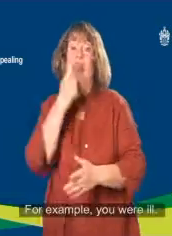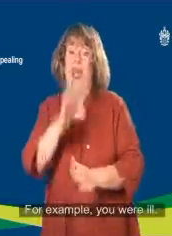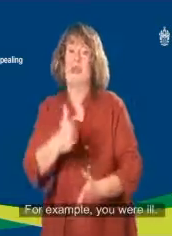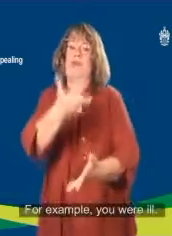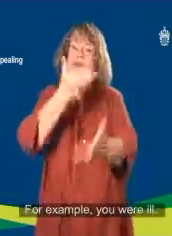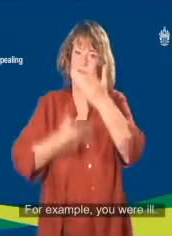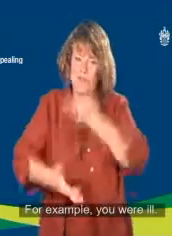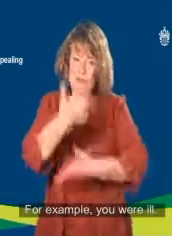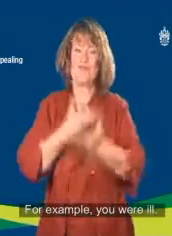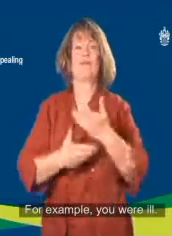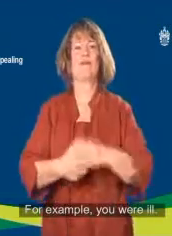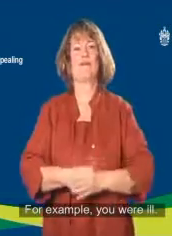For example, you were ill.